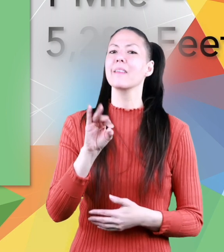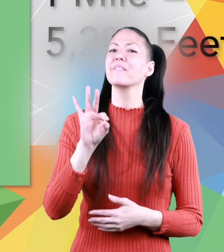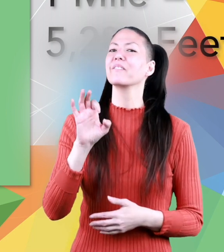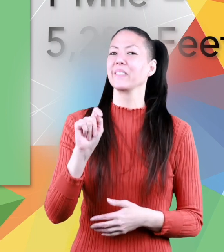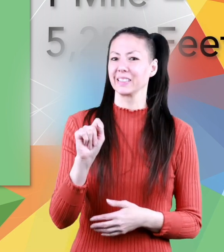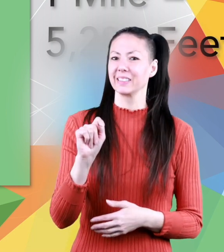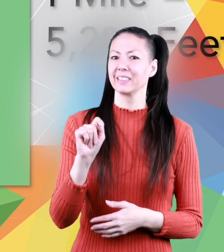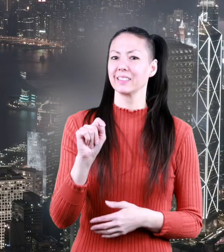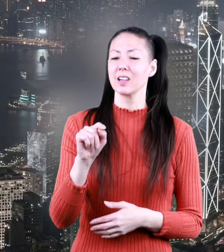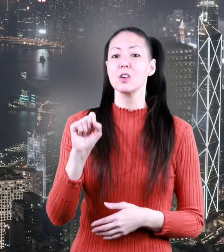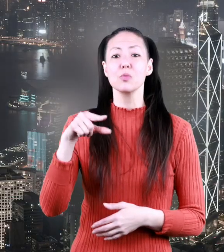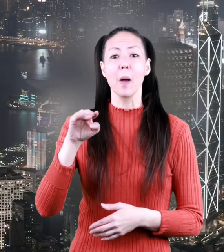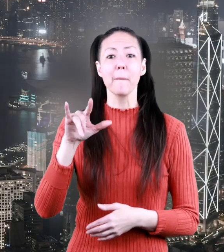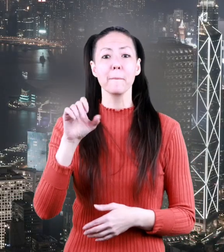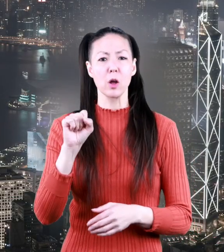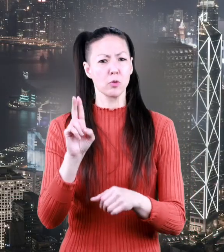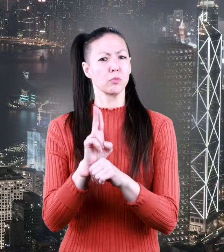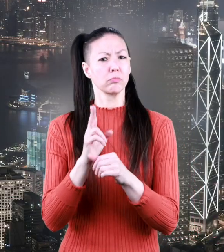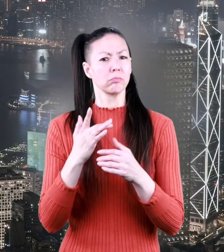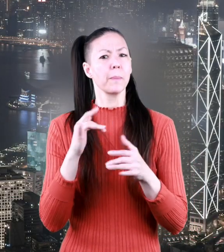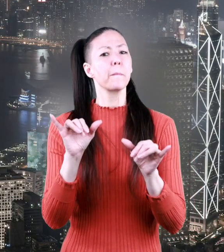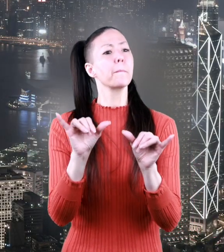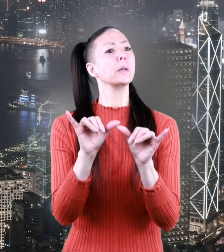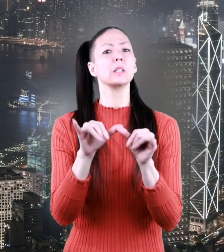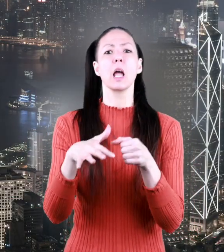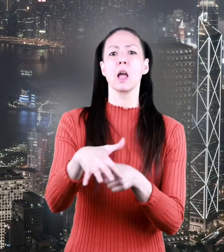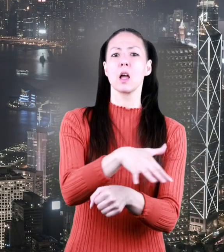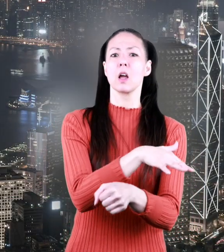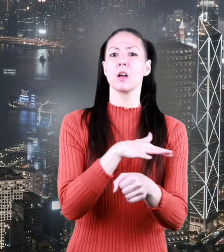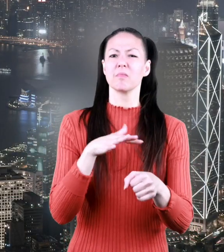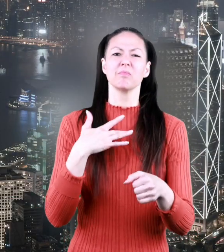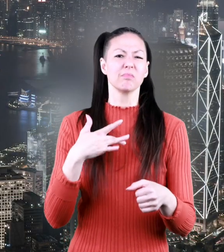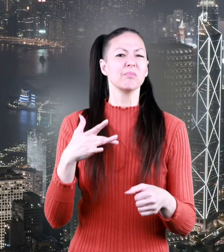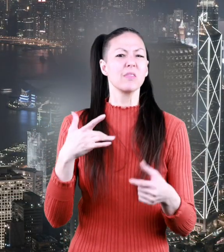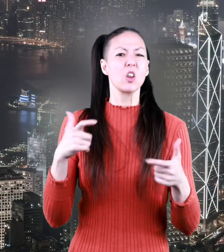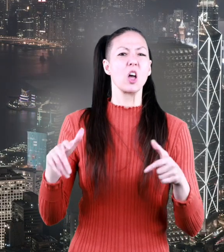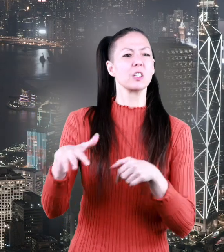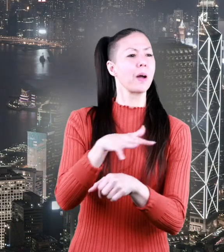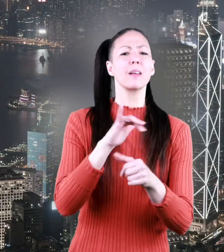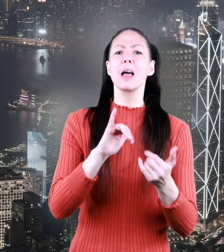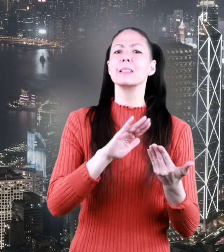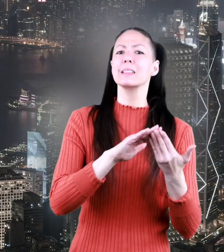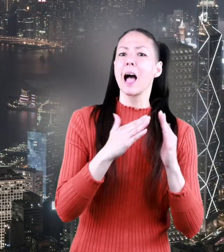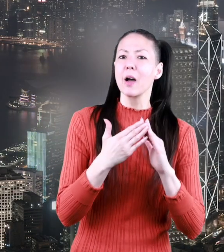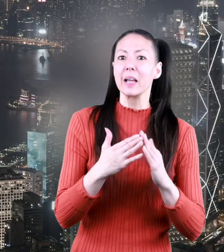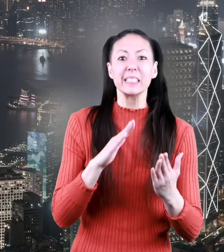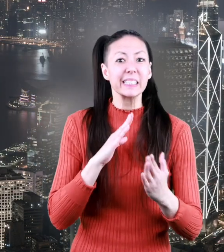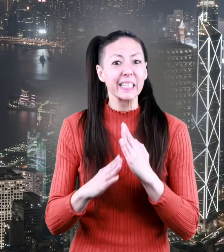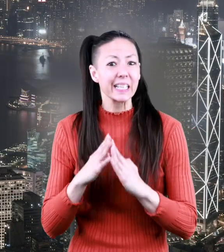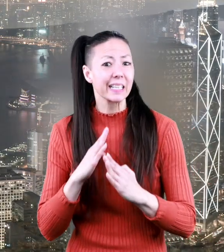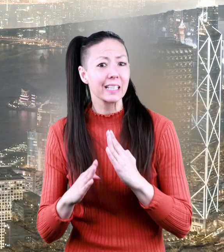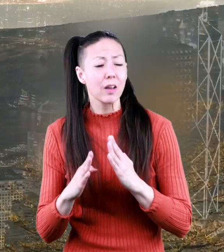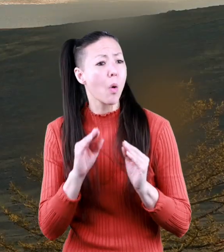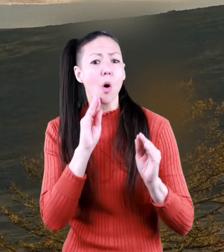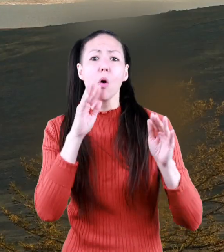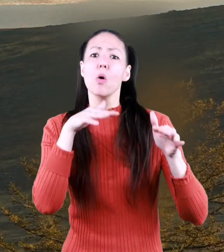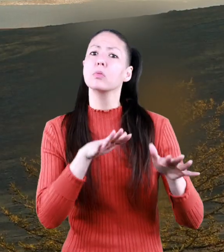eighty feet square miles are used to measure the areas of large spaces like towns and cities or oceans and